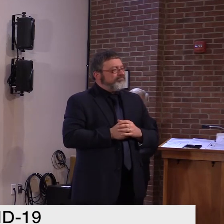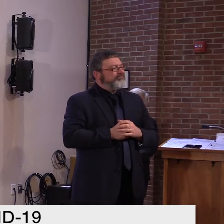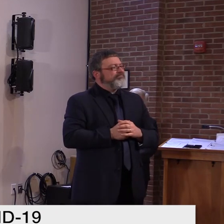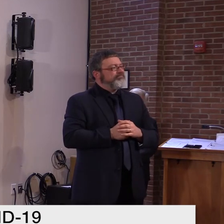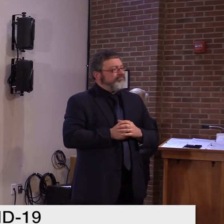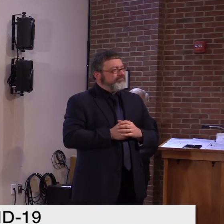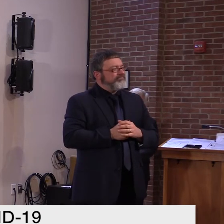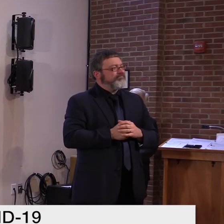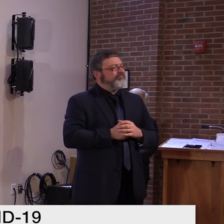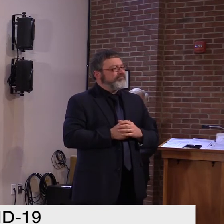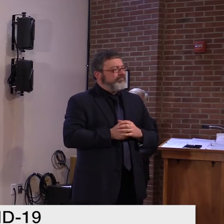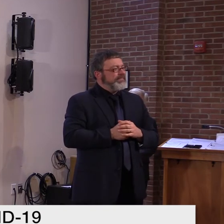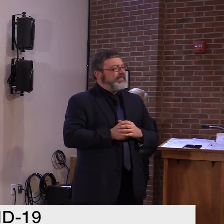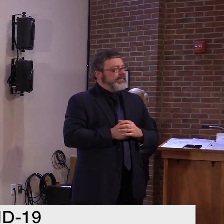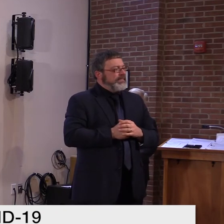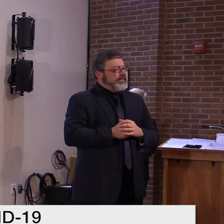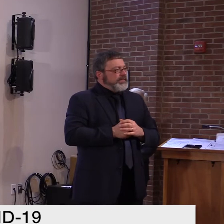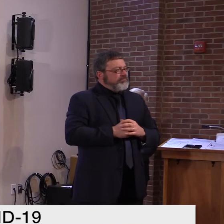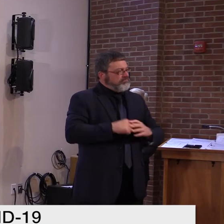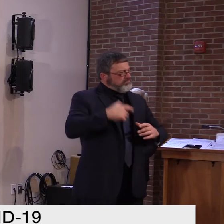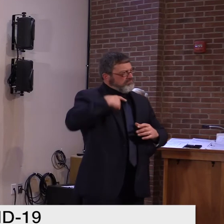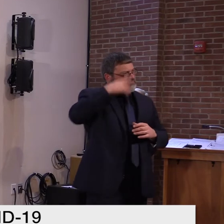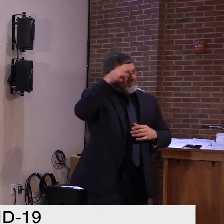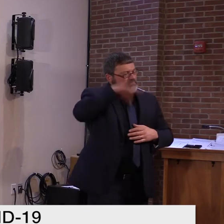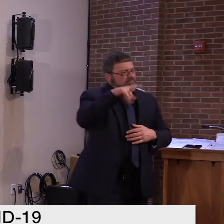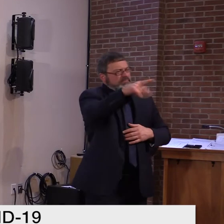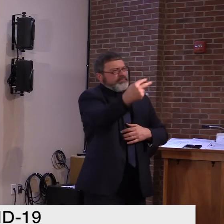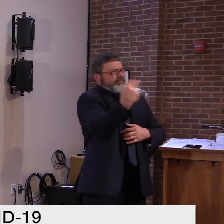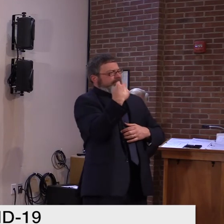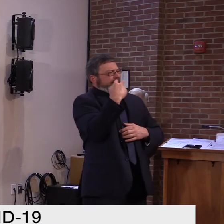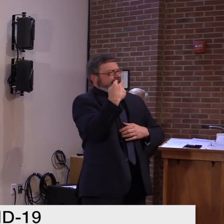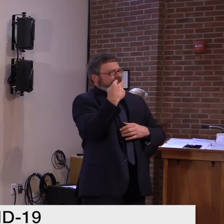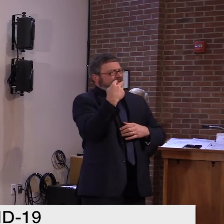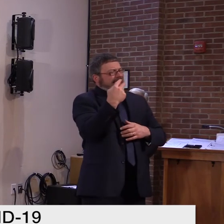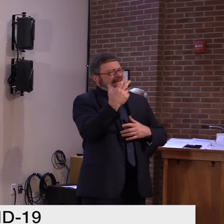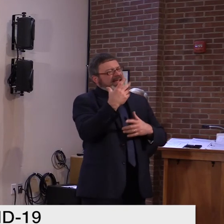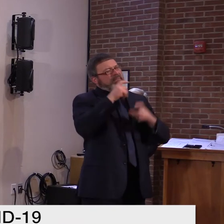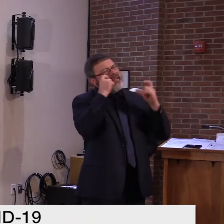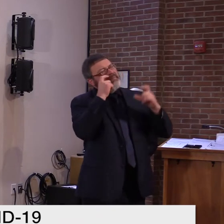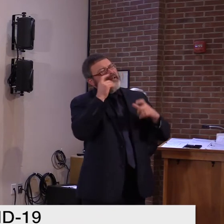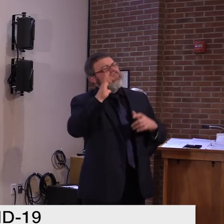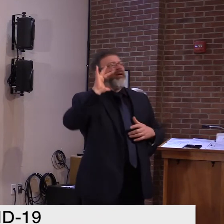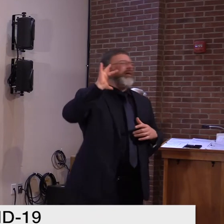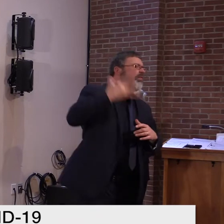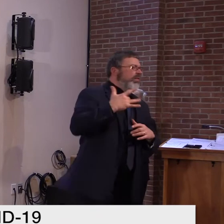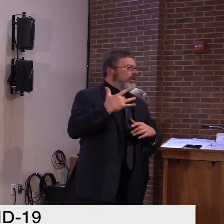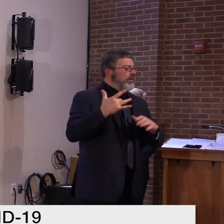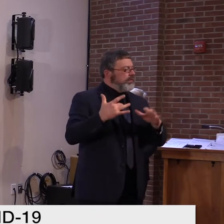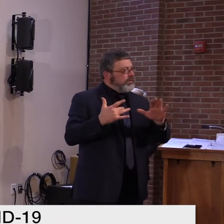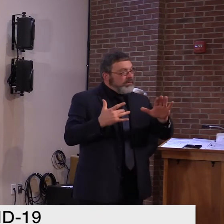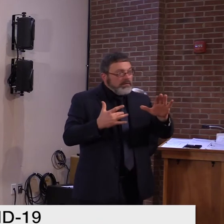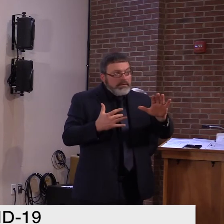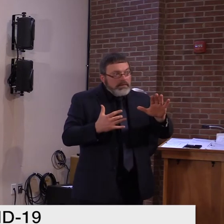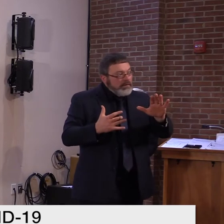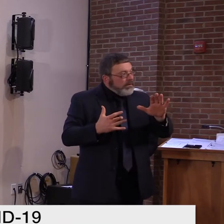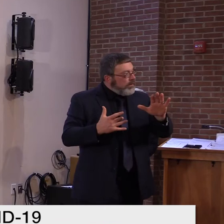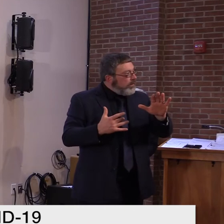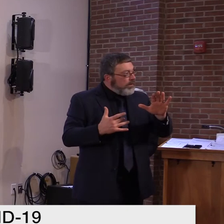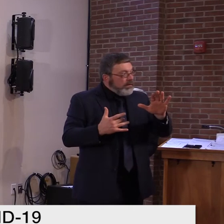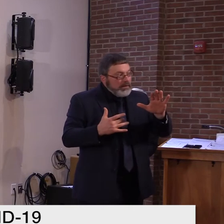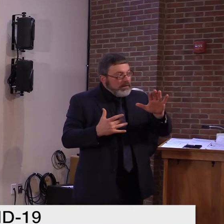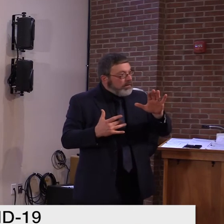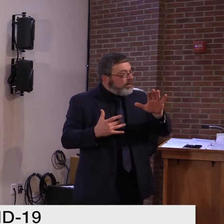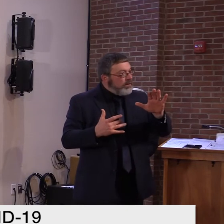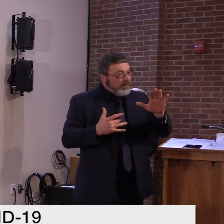thing. But at the same time, we need to make sure that everyone calls them out. And, you know,